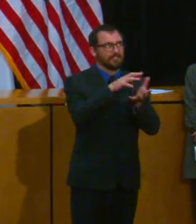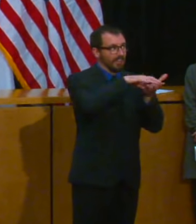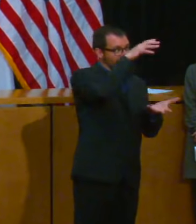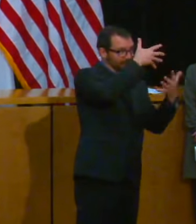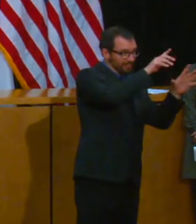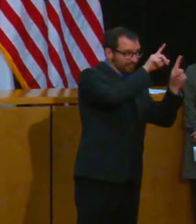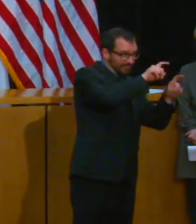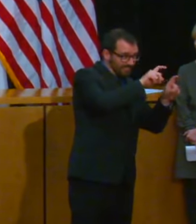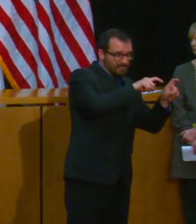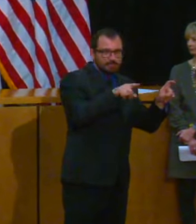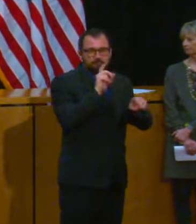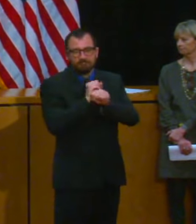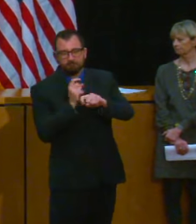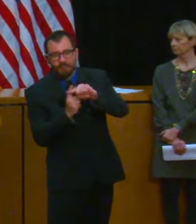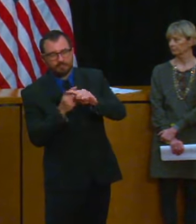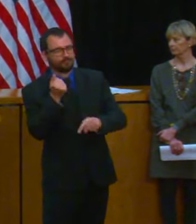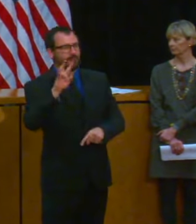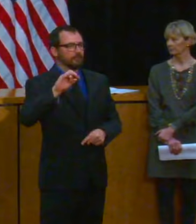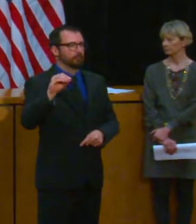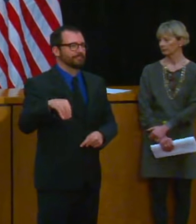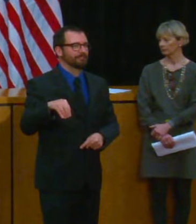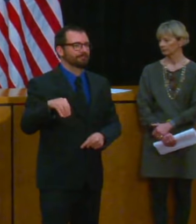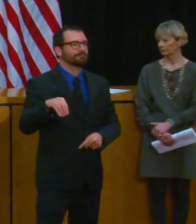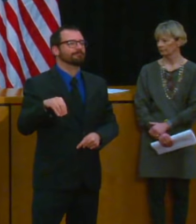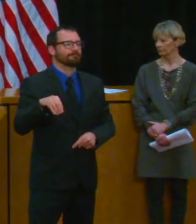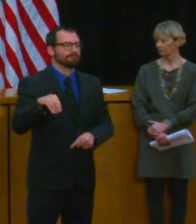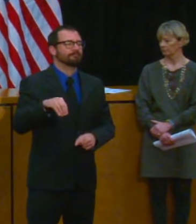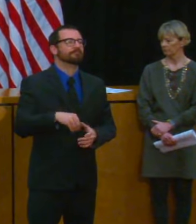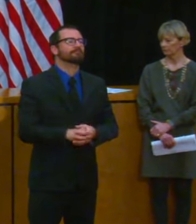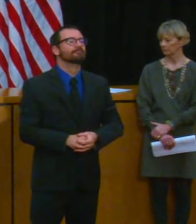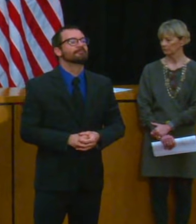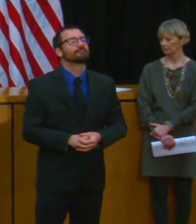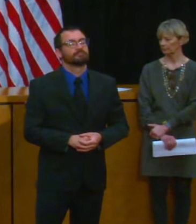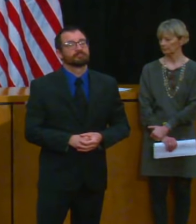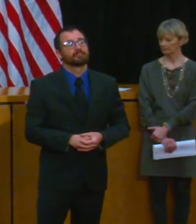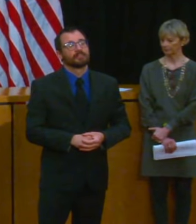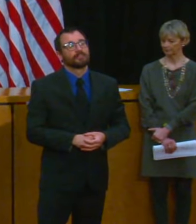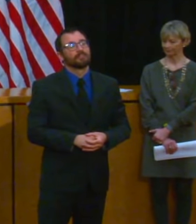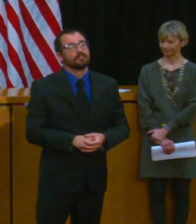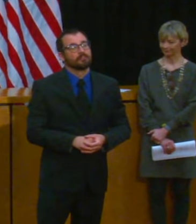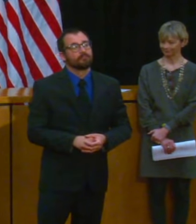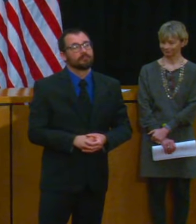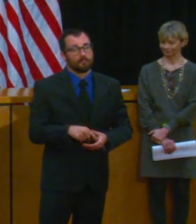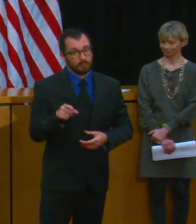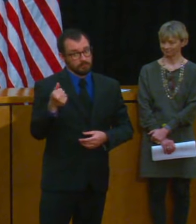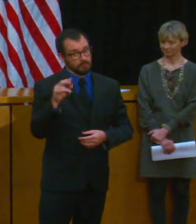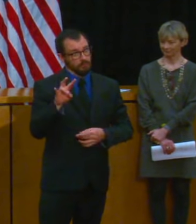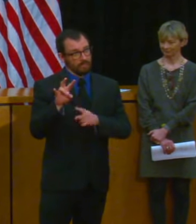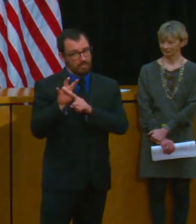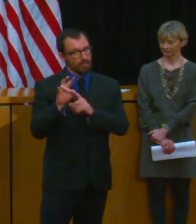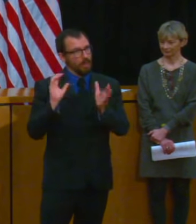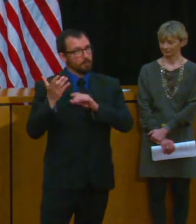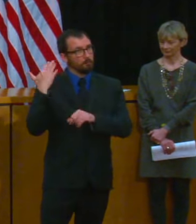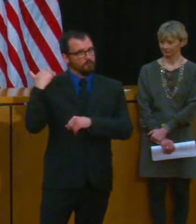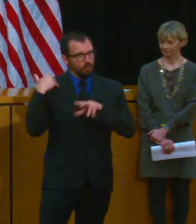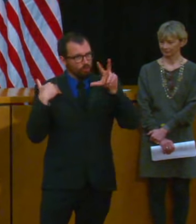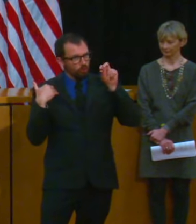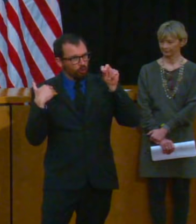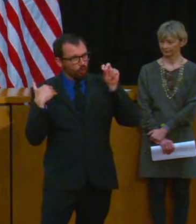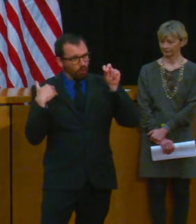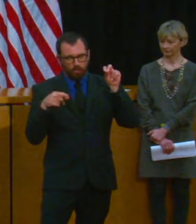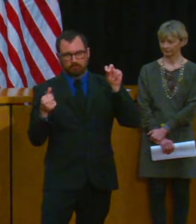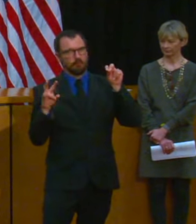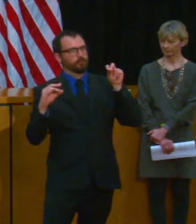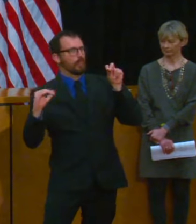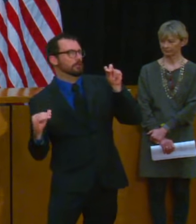17 percent is down from a previous high that was much closer to 30 percent which is a good sign because we test a lot more than we did a